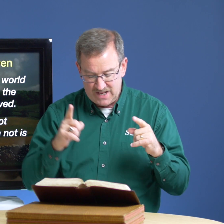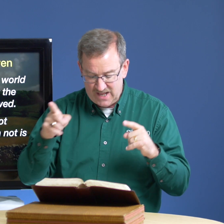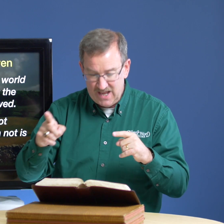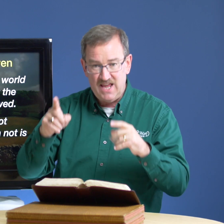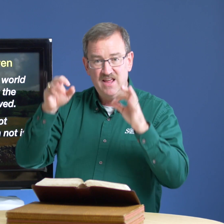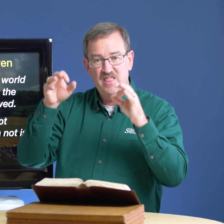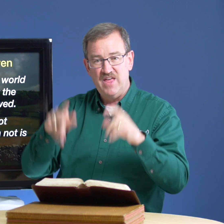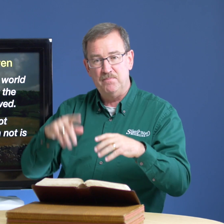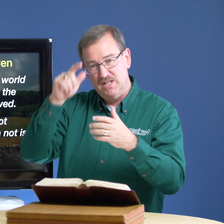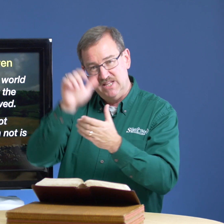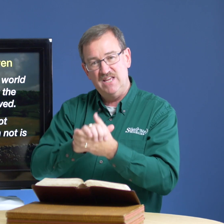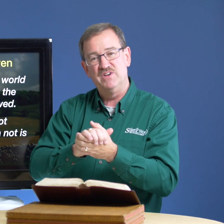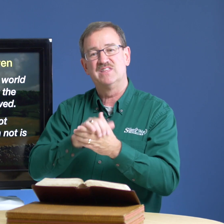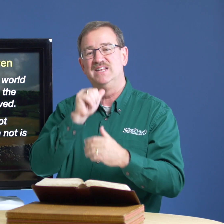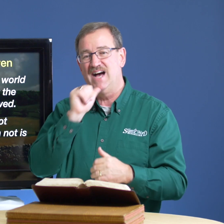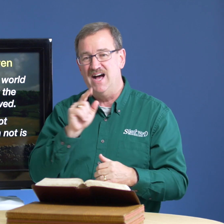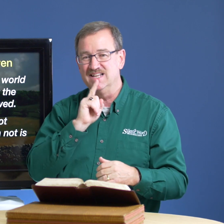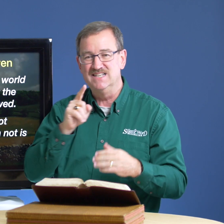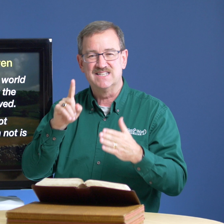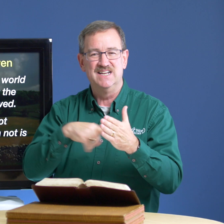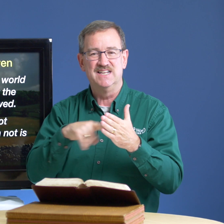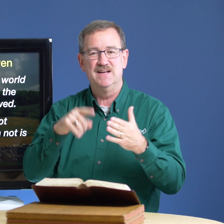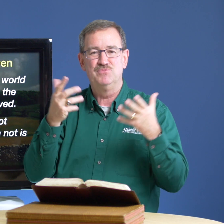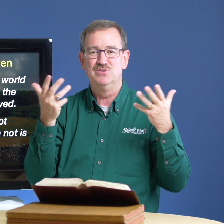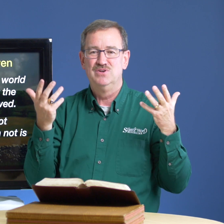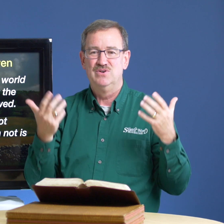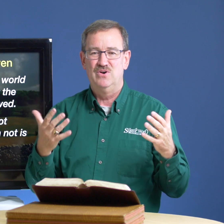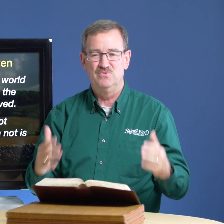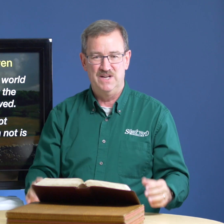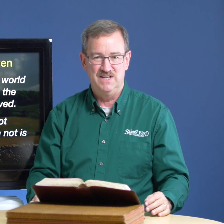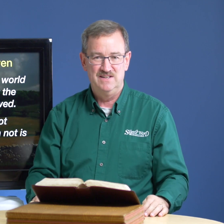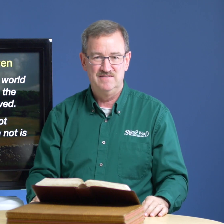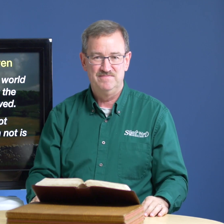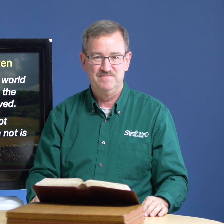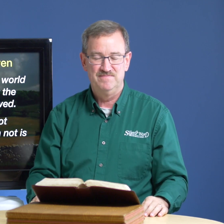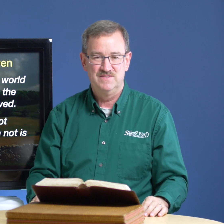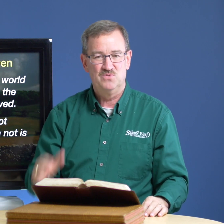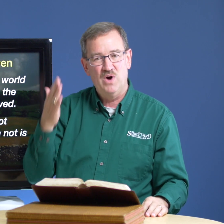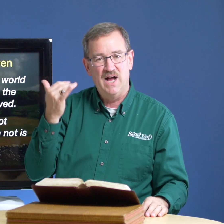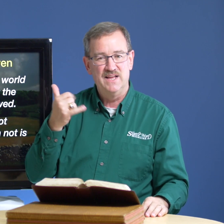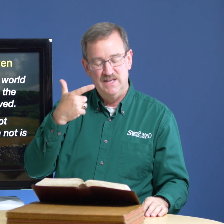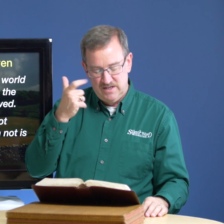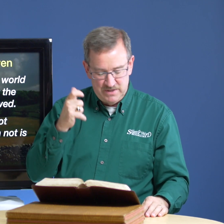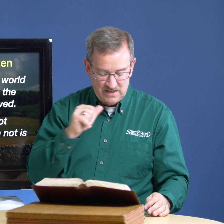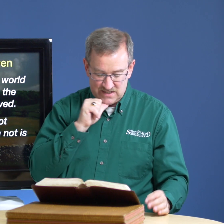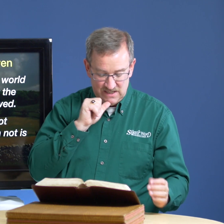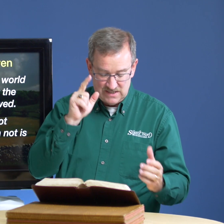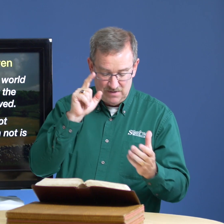he that believeth not is condemned already why because he has not